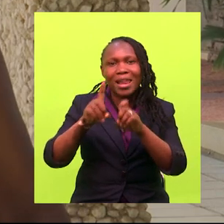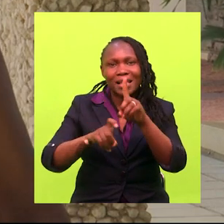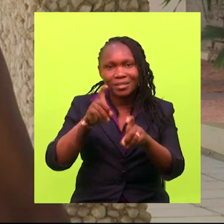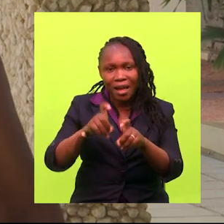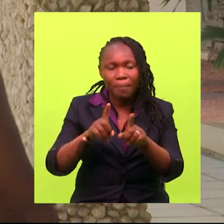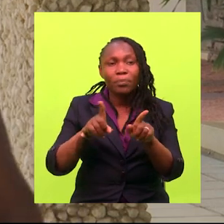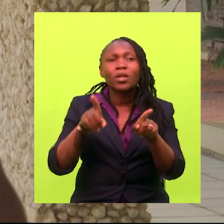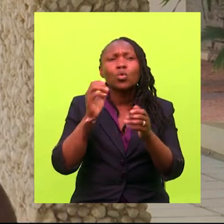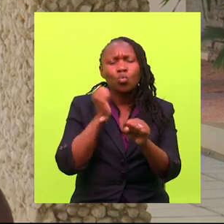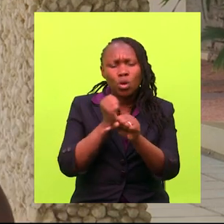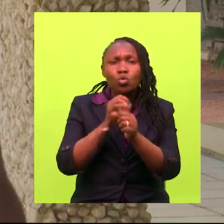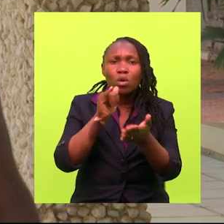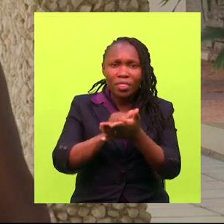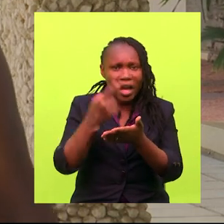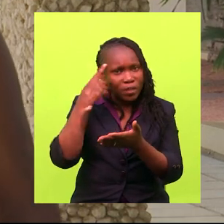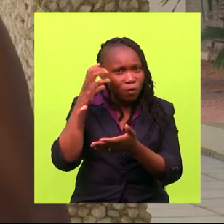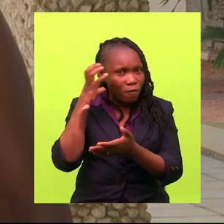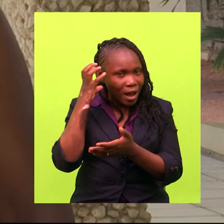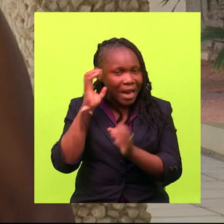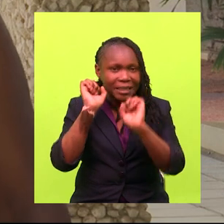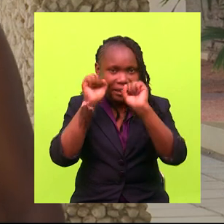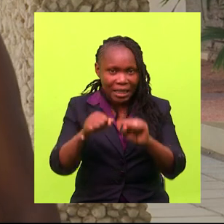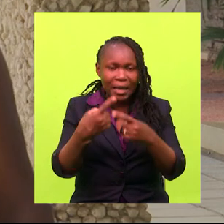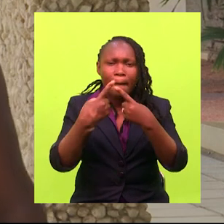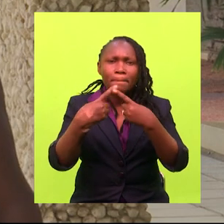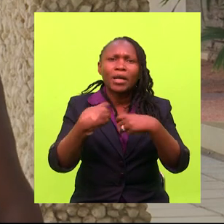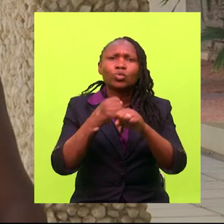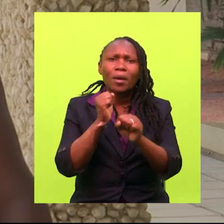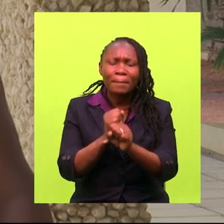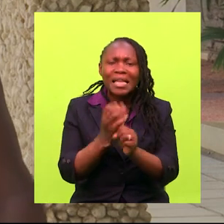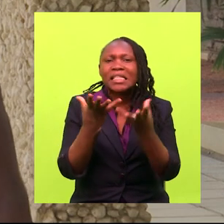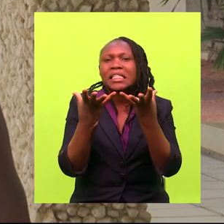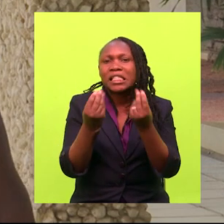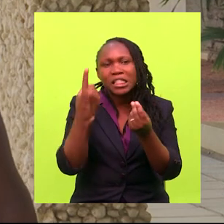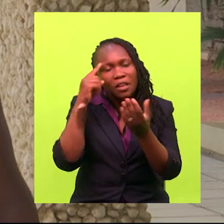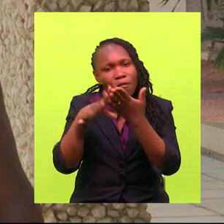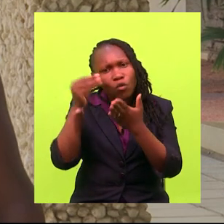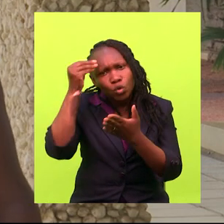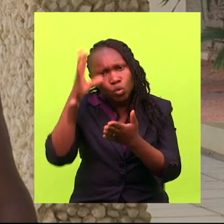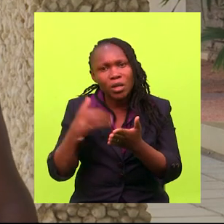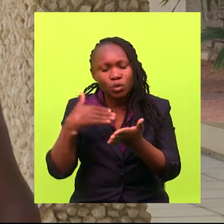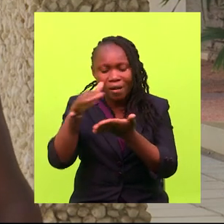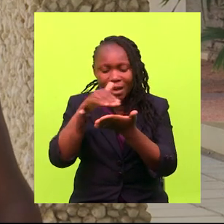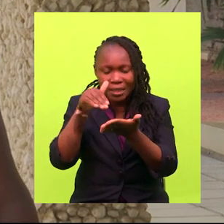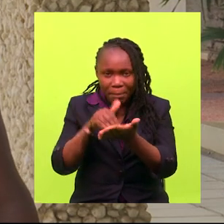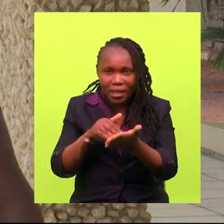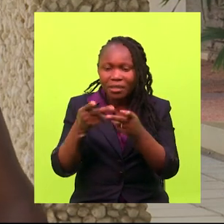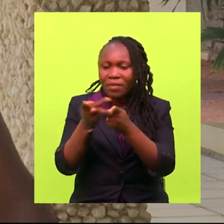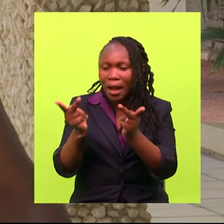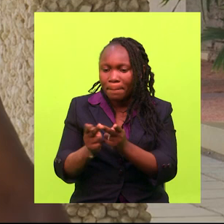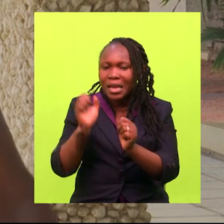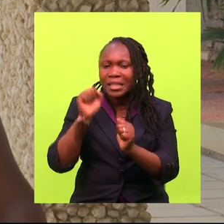of course, the faculties do this, but it makes it a bit easier for the students to have a central point where they can